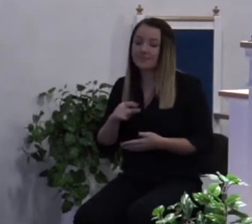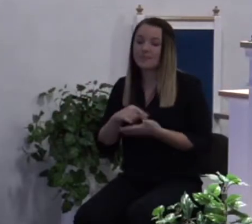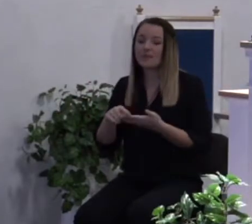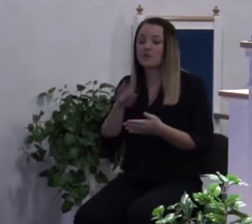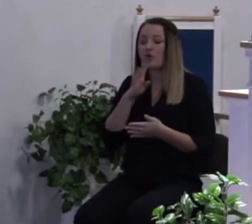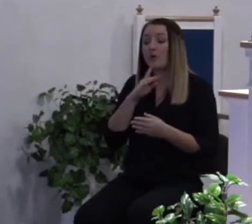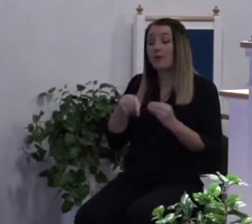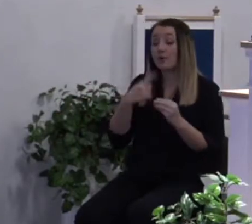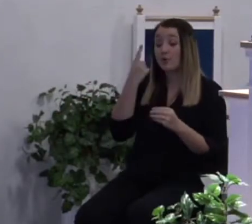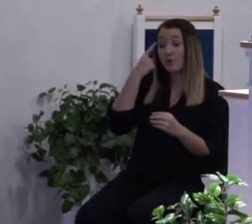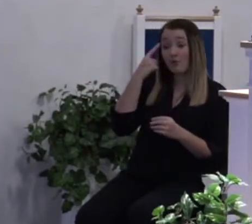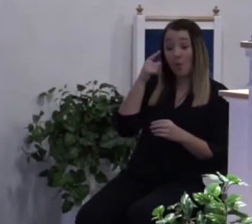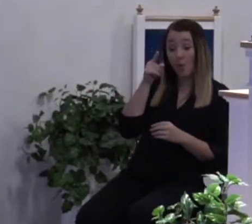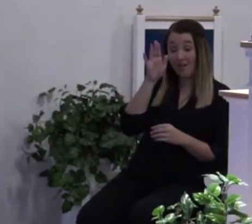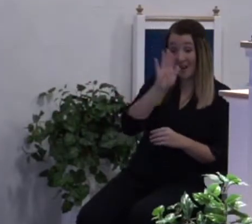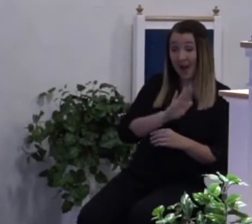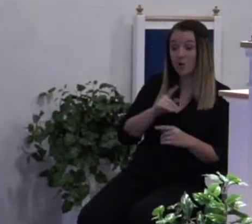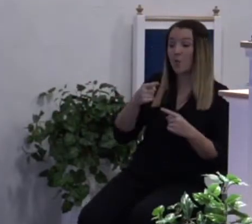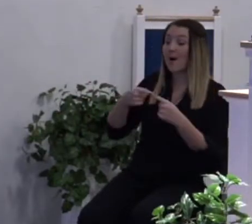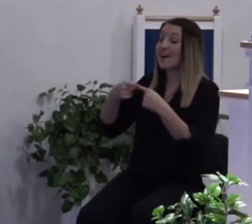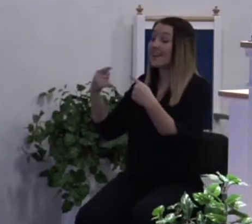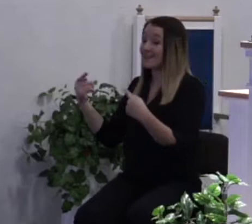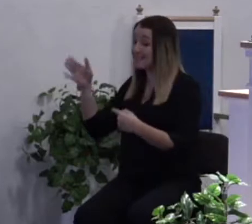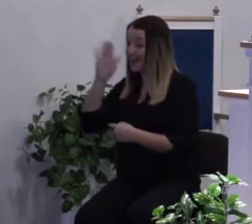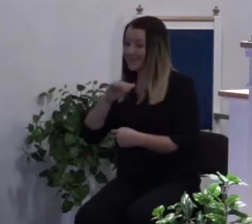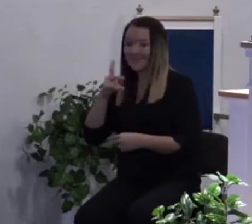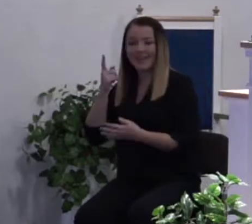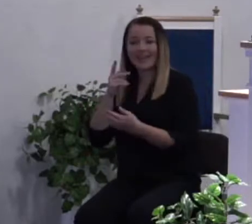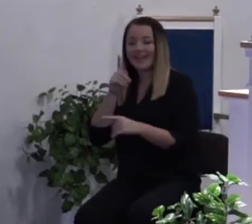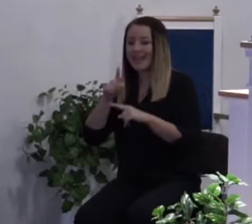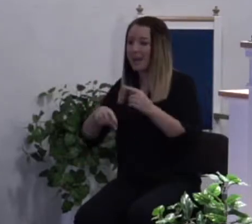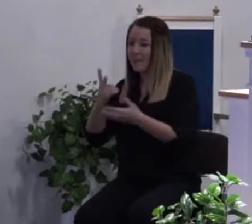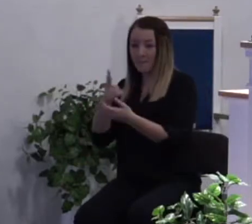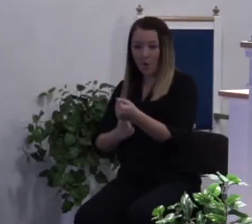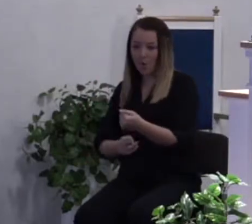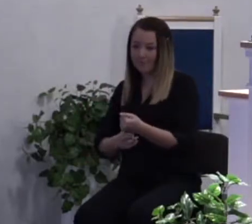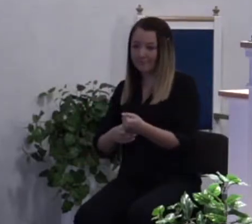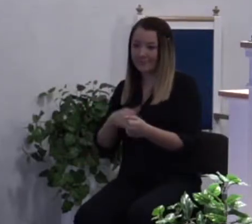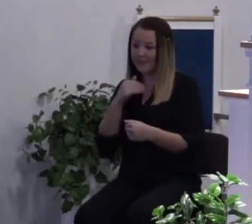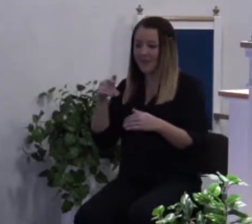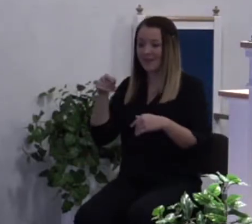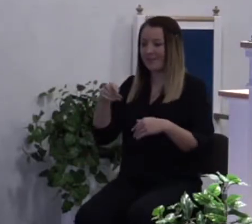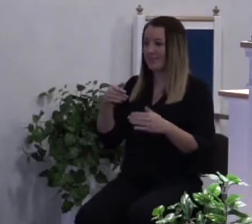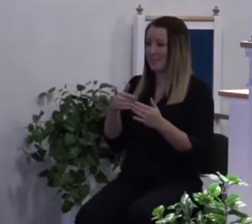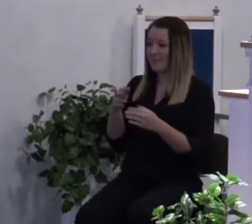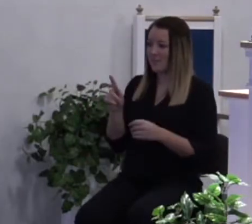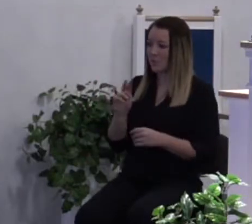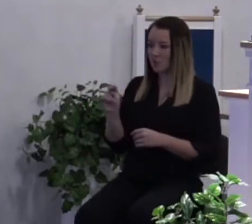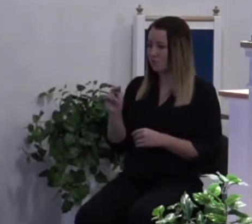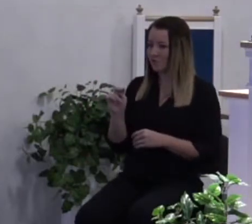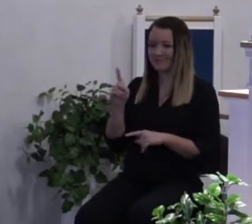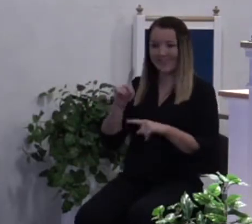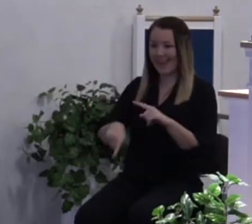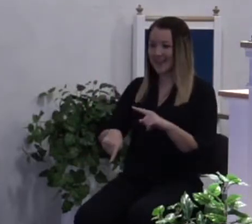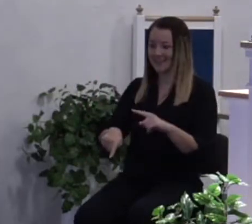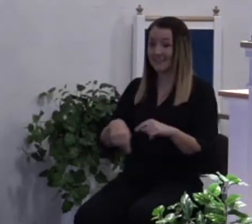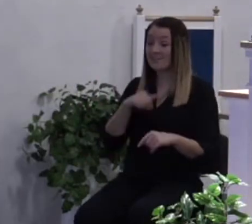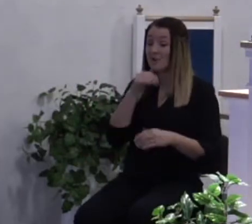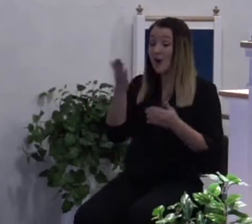God or you against him but you can't be both. You can't be neutral. If you're not serving God then your ways are